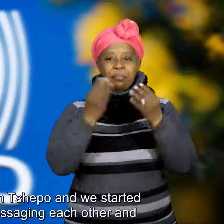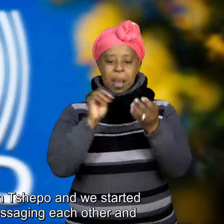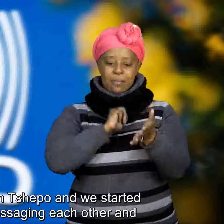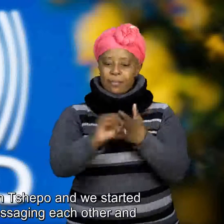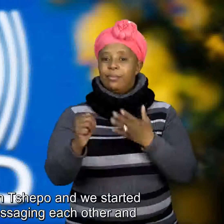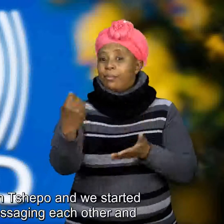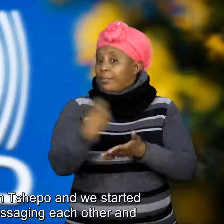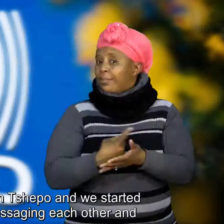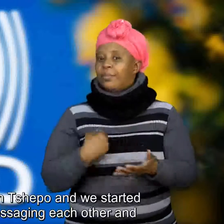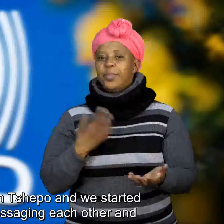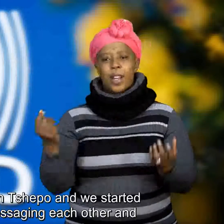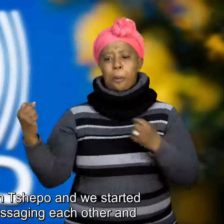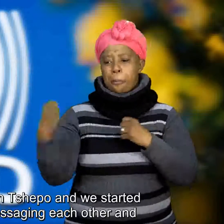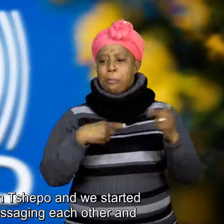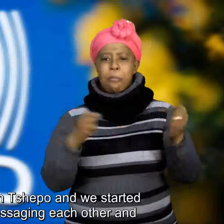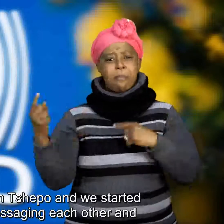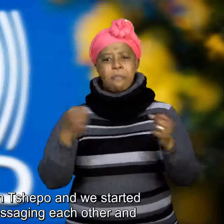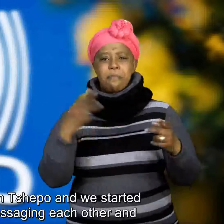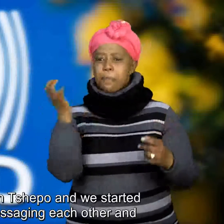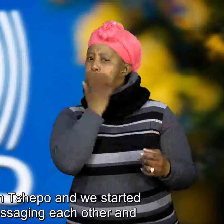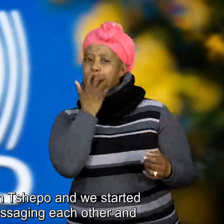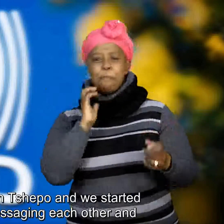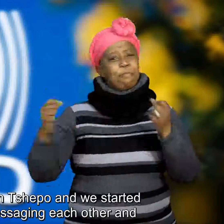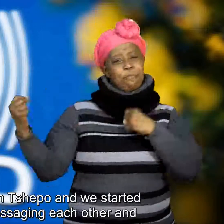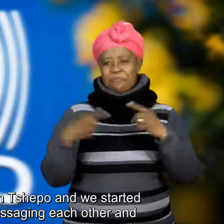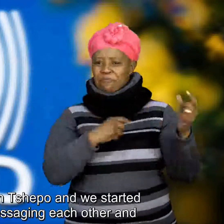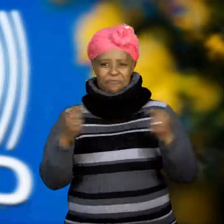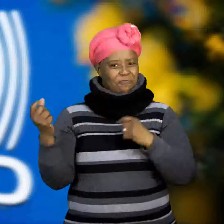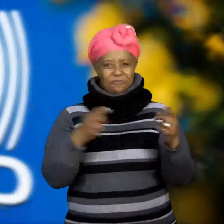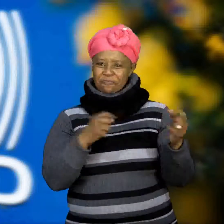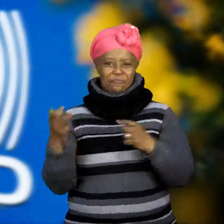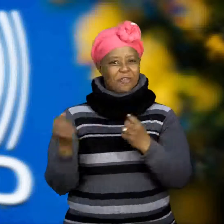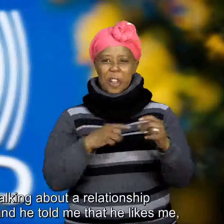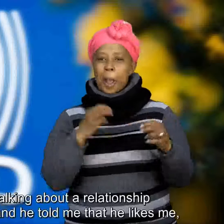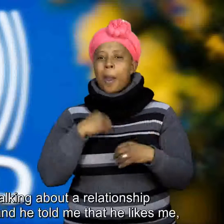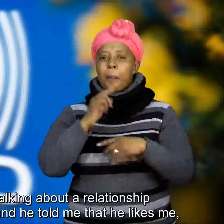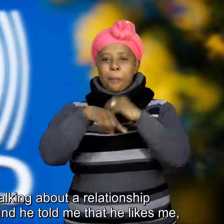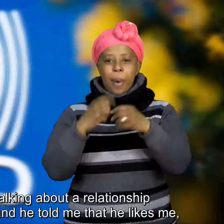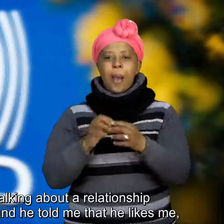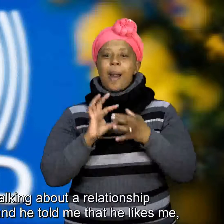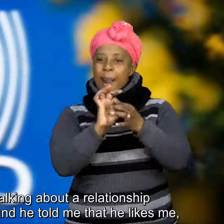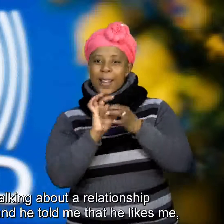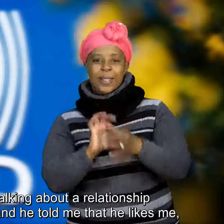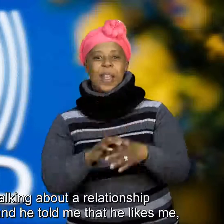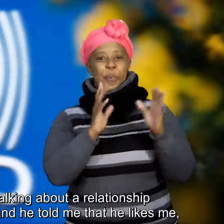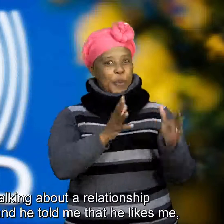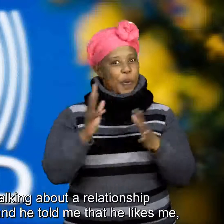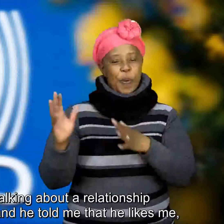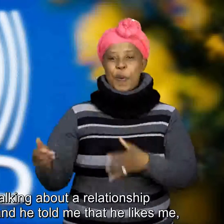Tsepo and we started messaging each other and and talking about relationship and